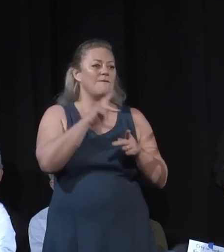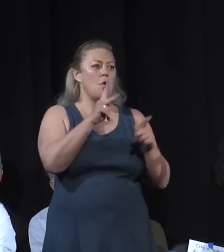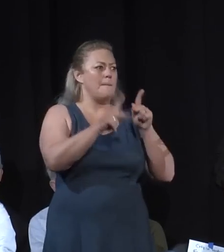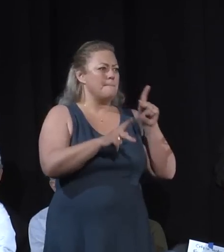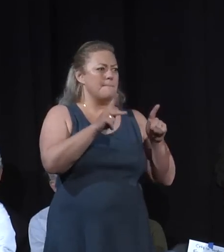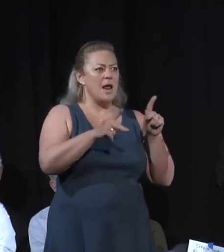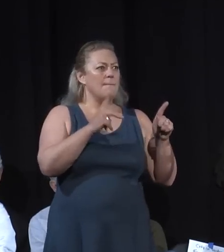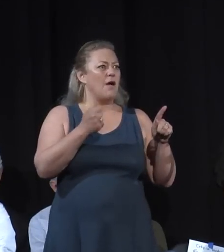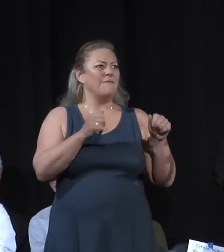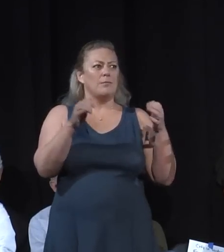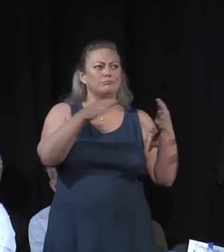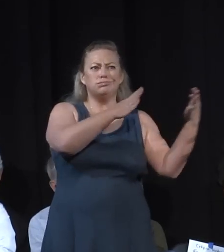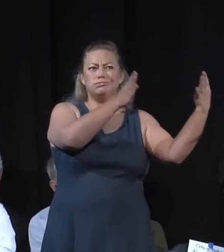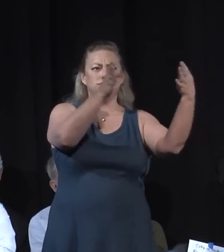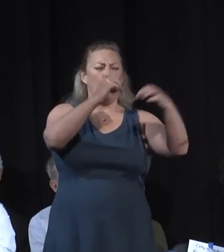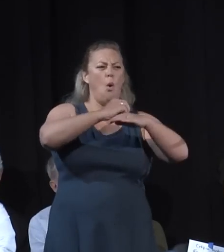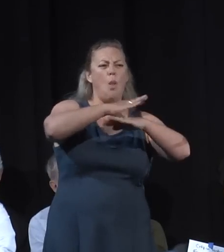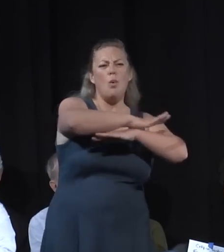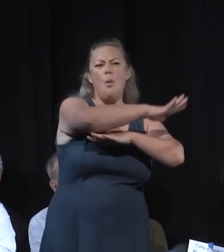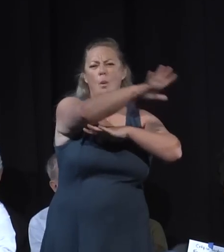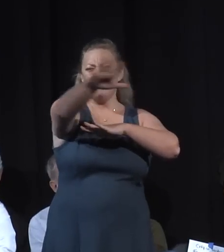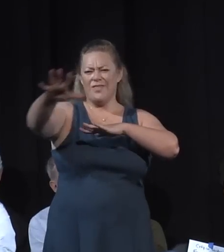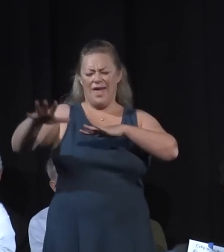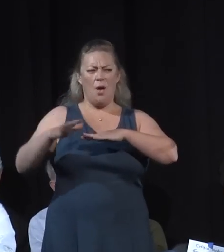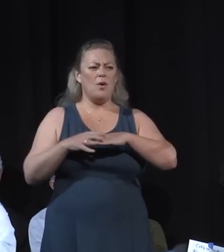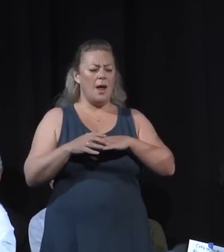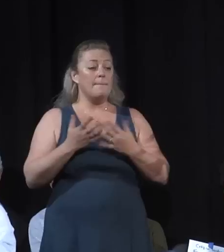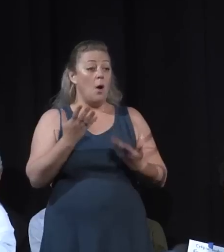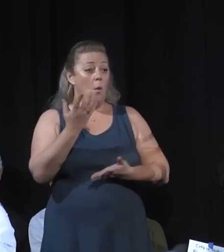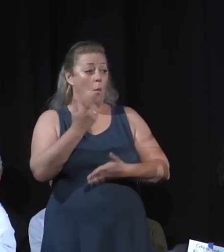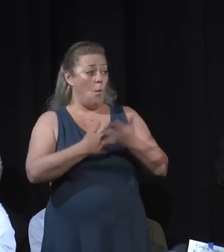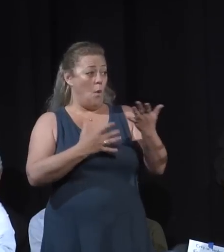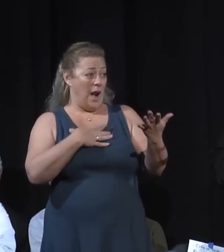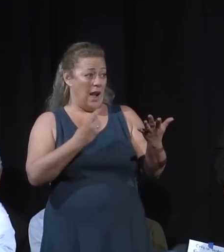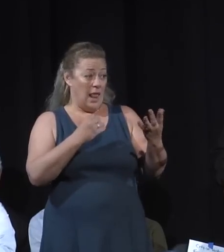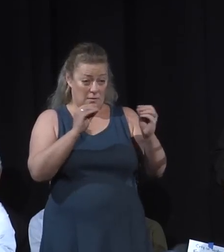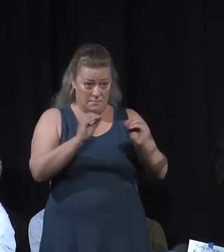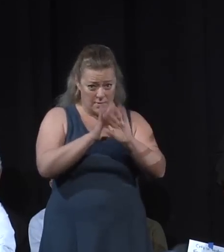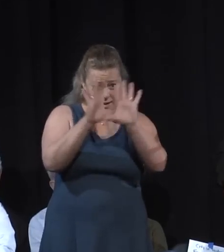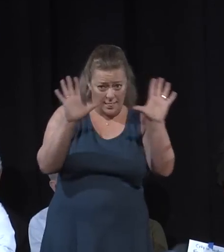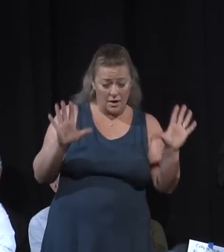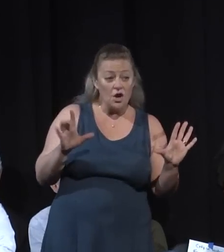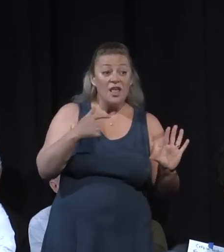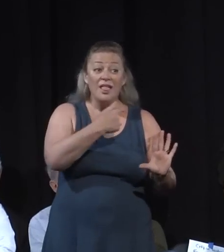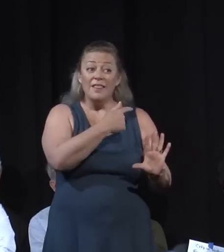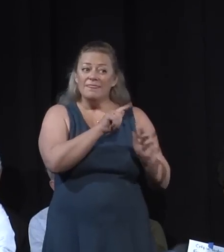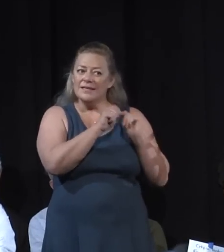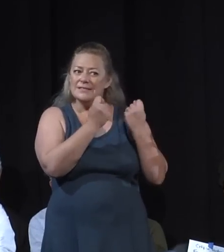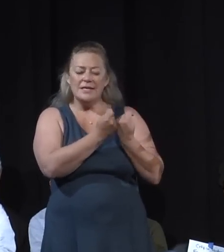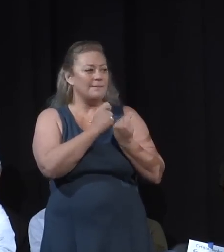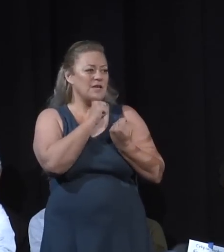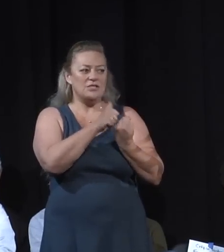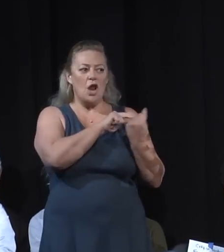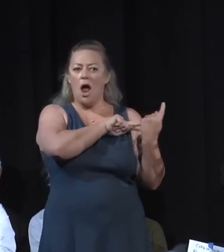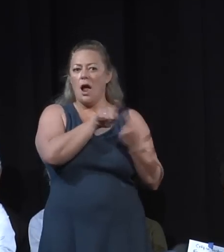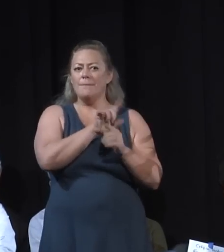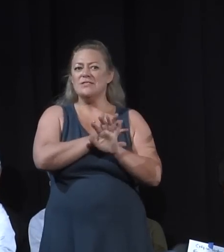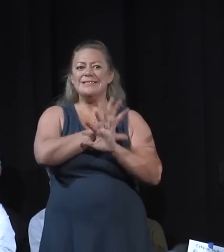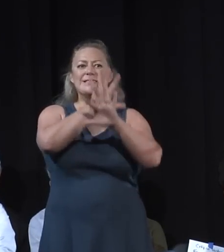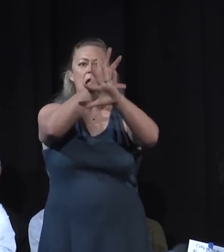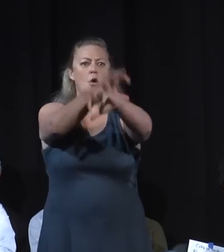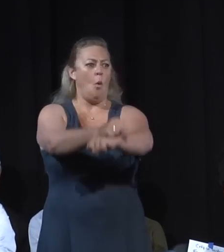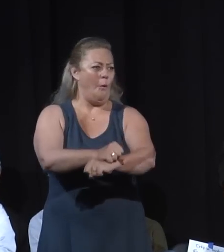you some statistics, but what I'd like to do is make something clear. This team does not come in to take over this incident.